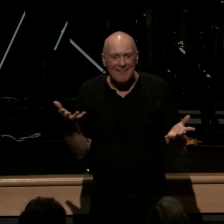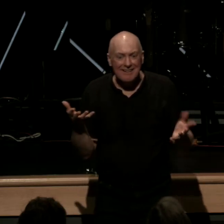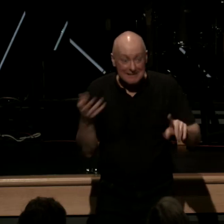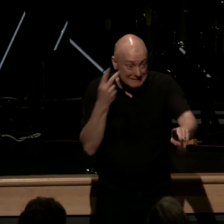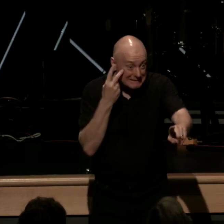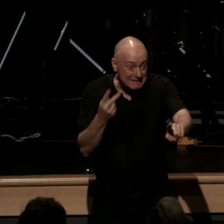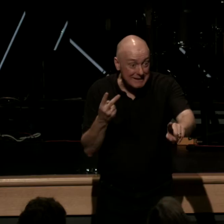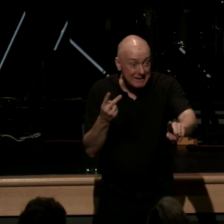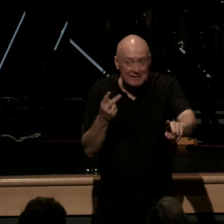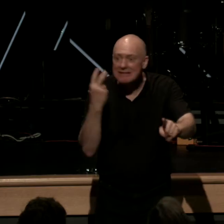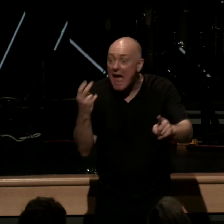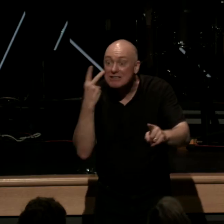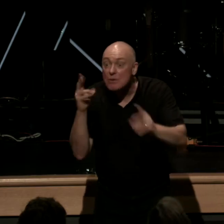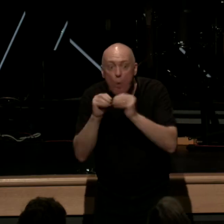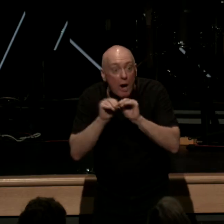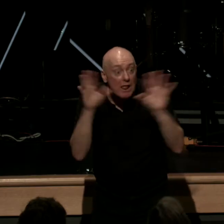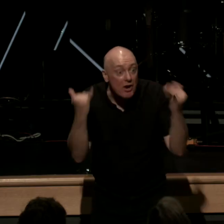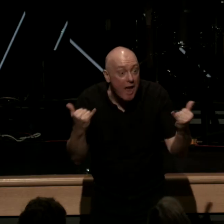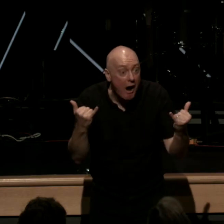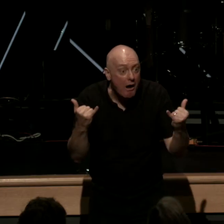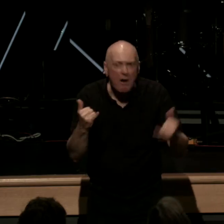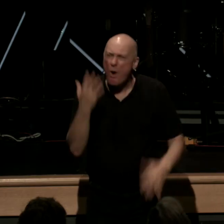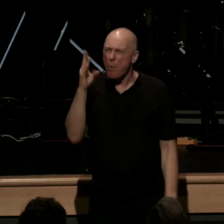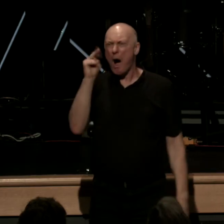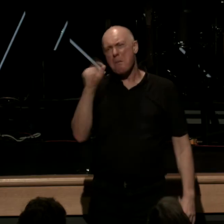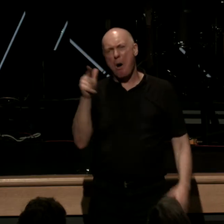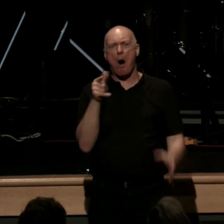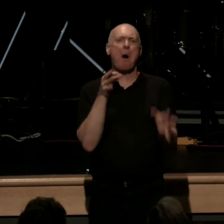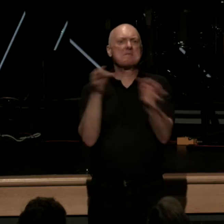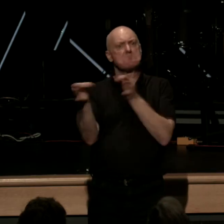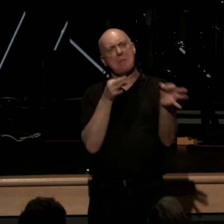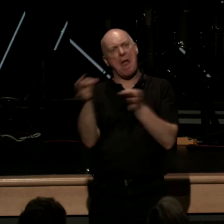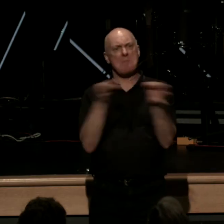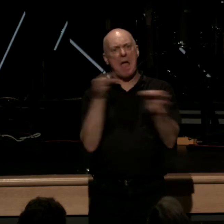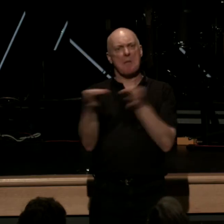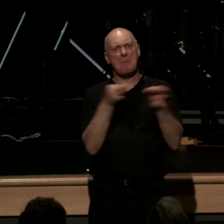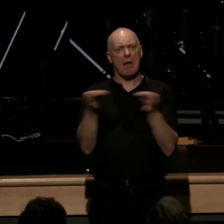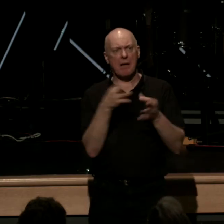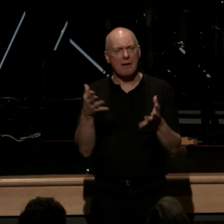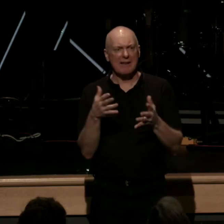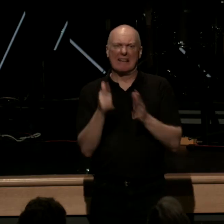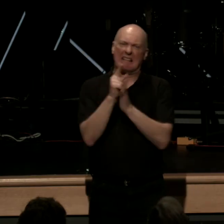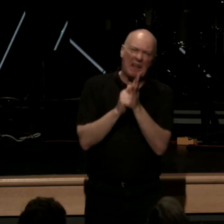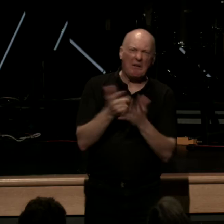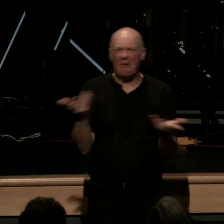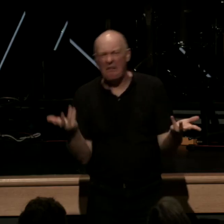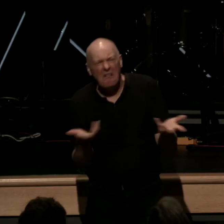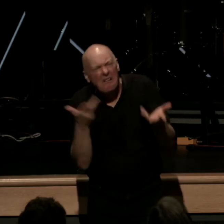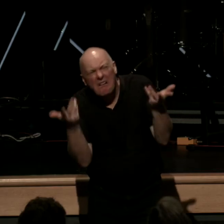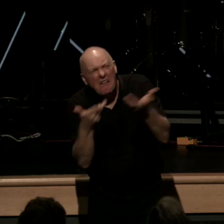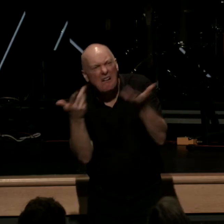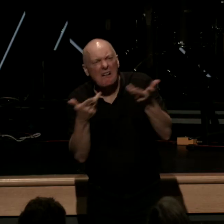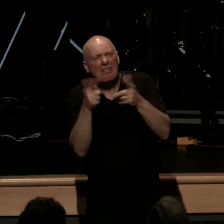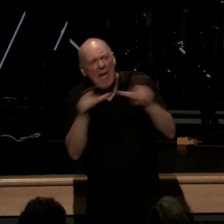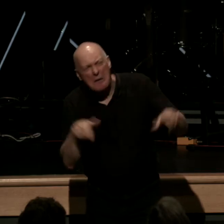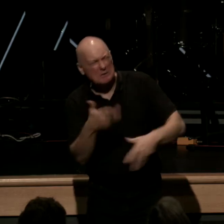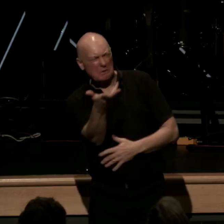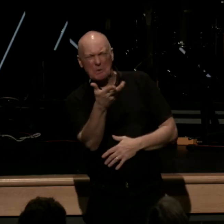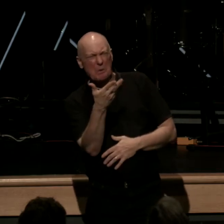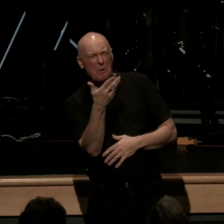see with greater clarity why is Paul taking so much time to communicate this in all these legal terms and some of these language that's hard to understand